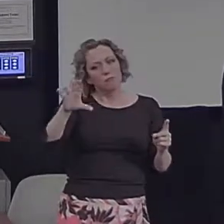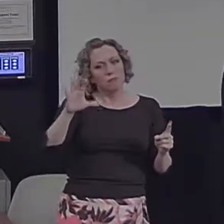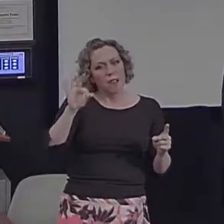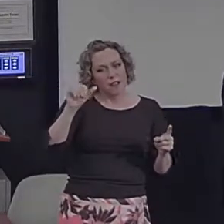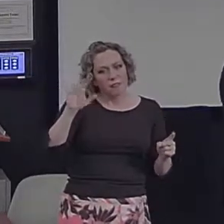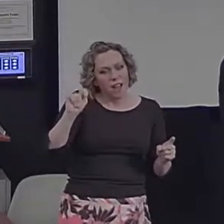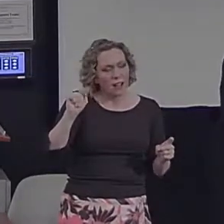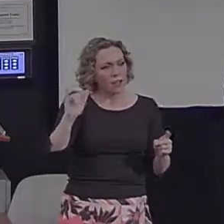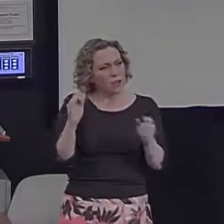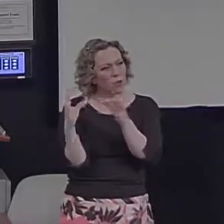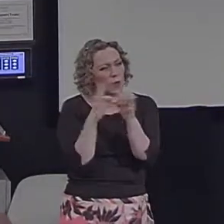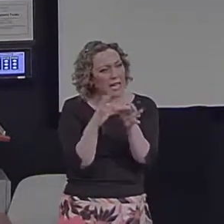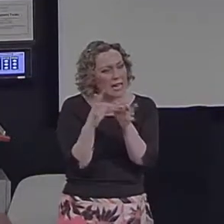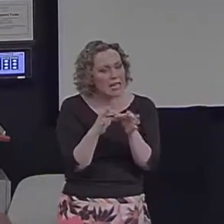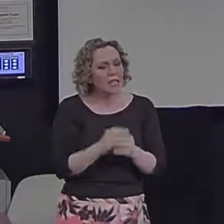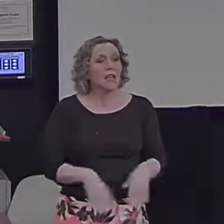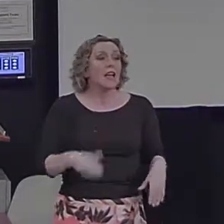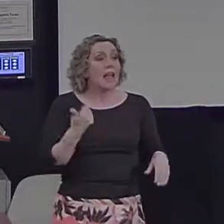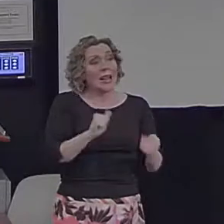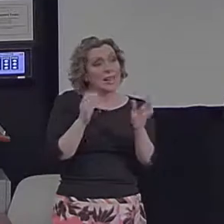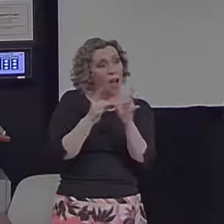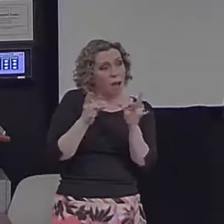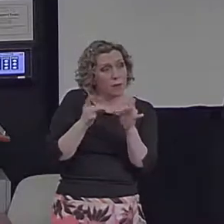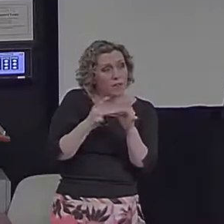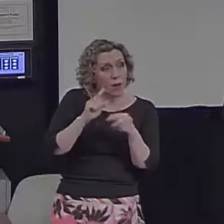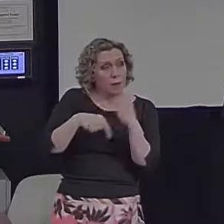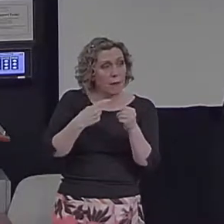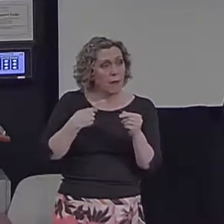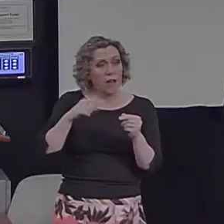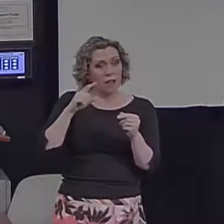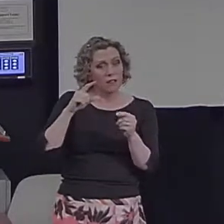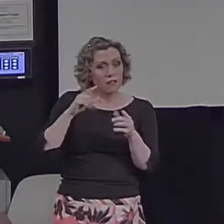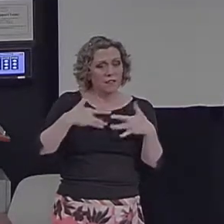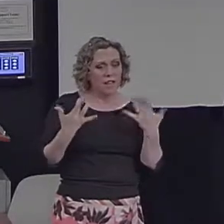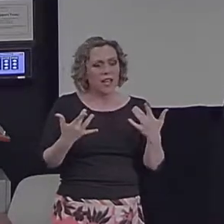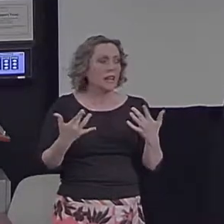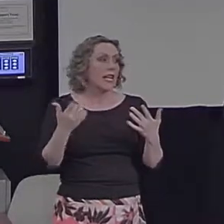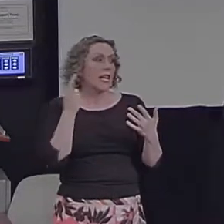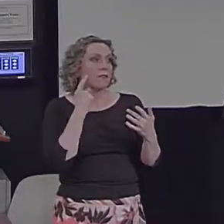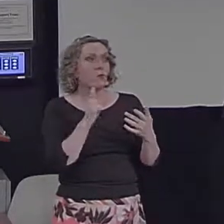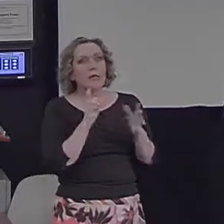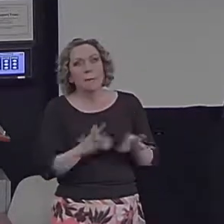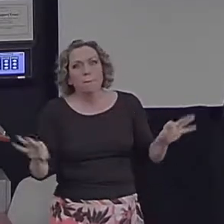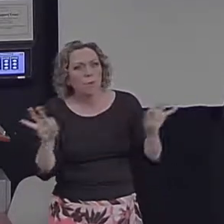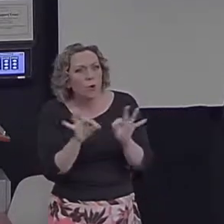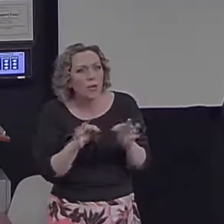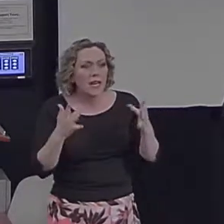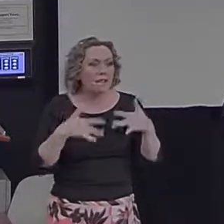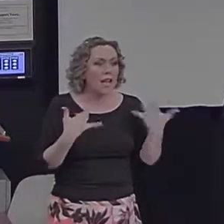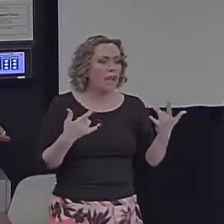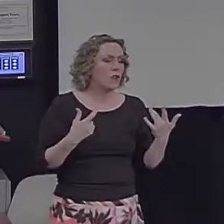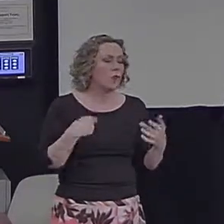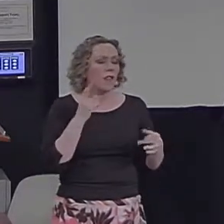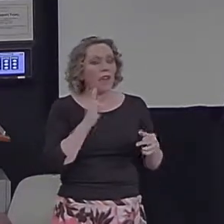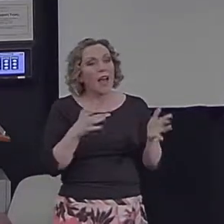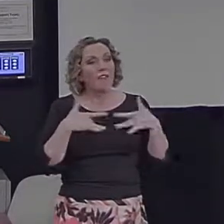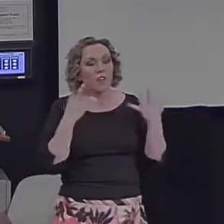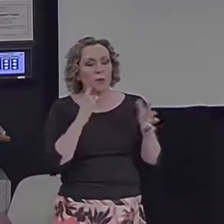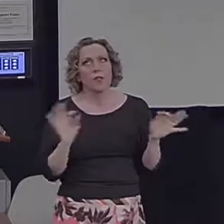facts, commentary about the episode, about how important it was or how meaningless it was. They may even refer